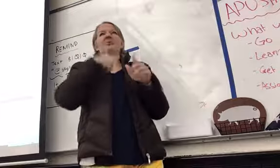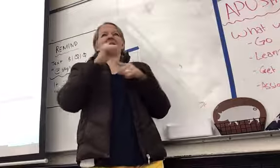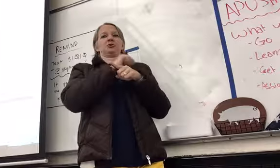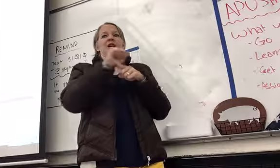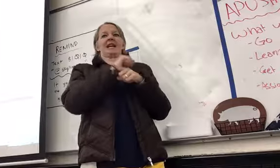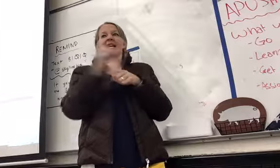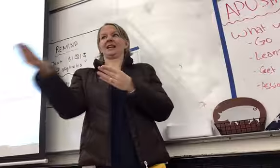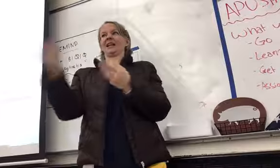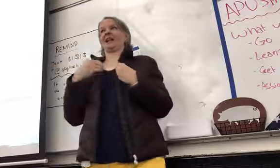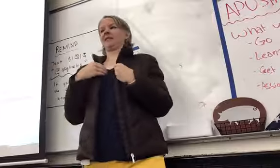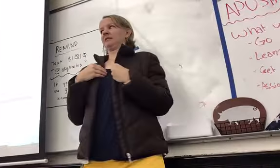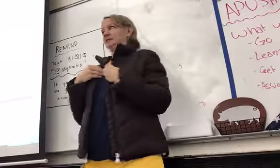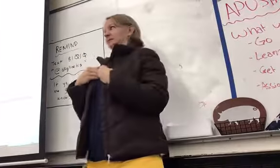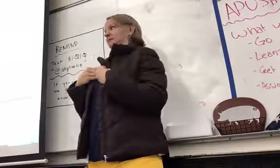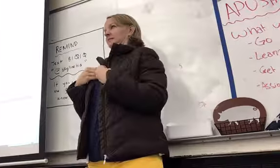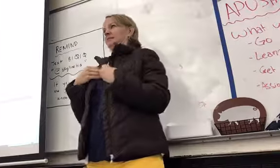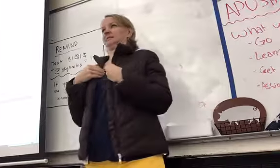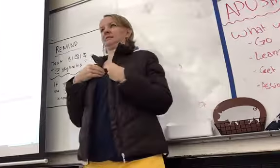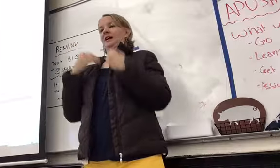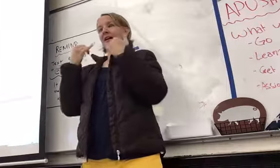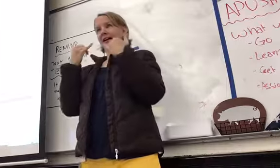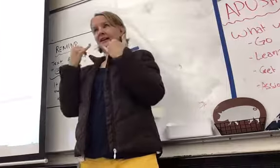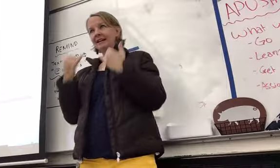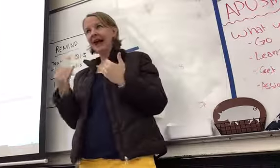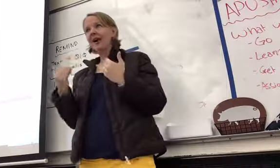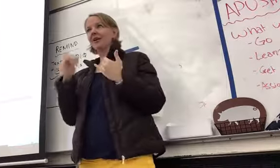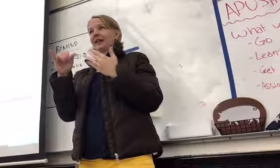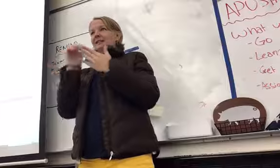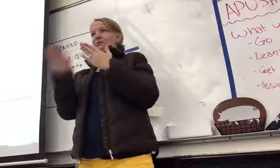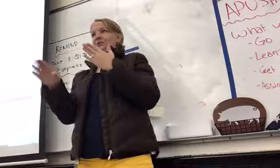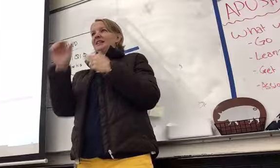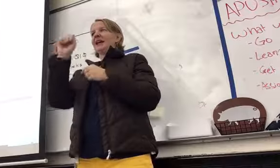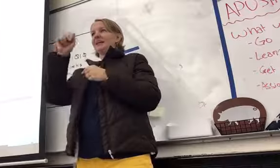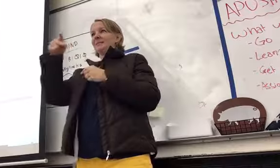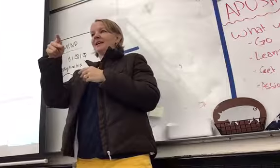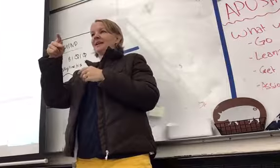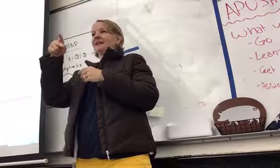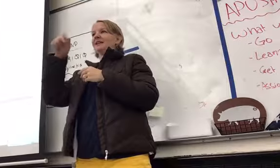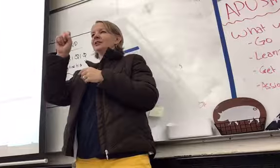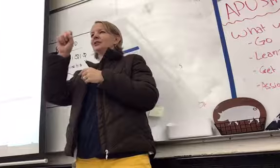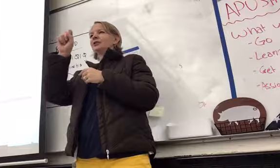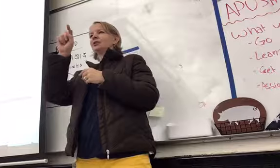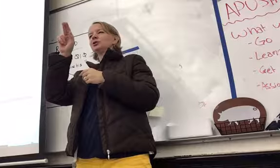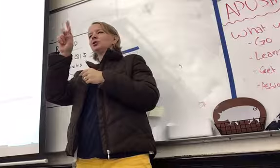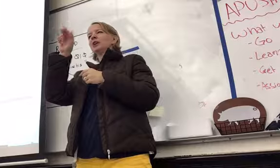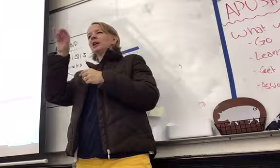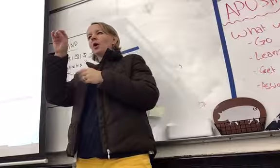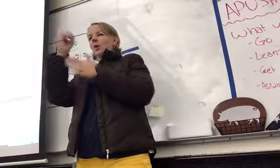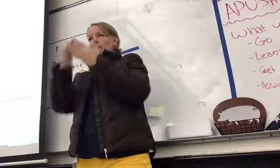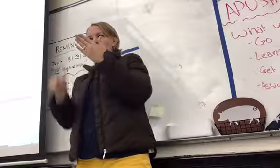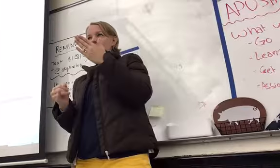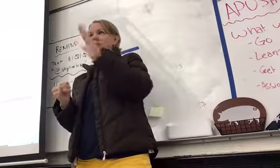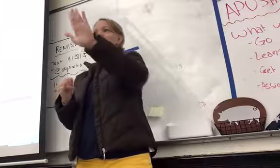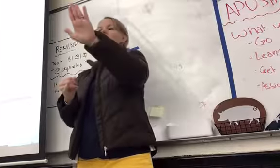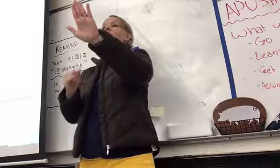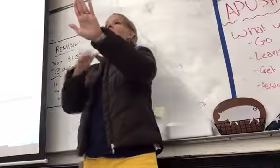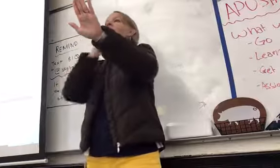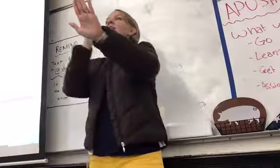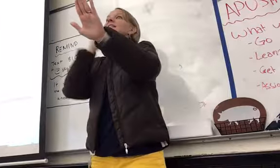Okay? Now, this student is now in AP Studio Art because of this project. I'm not saying you had to have that big of a transformation, but you're really